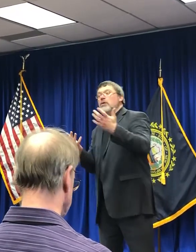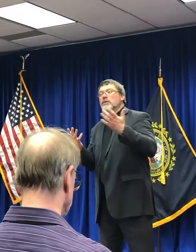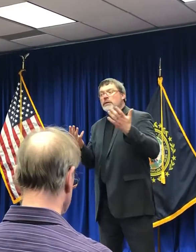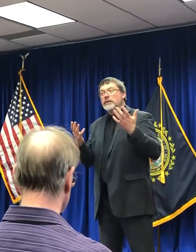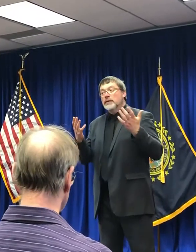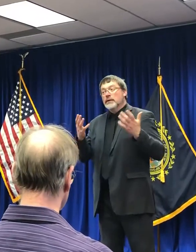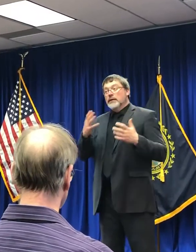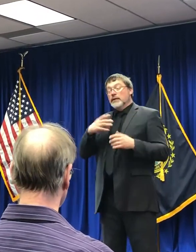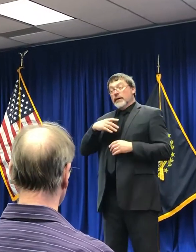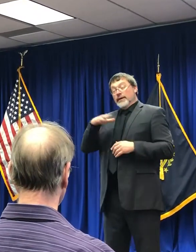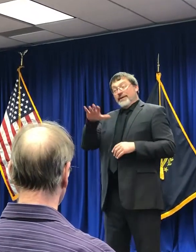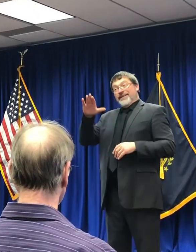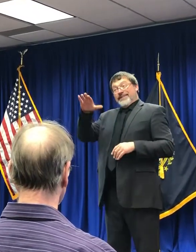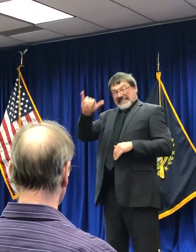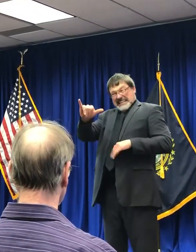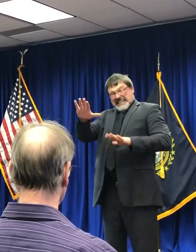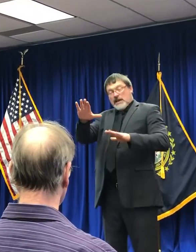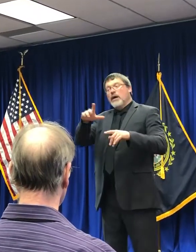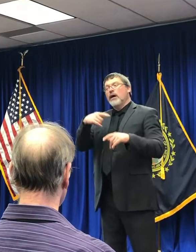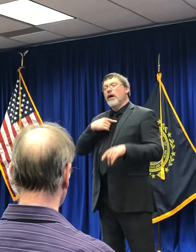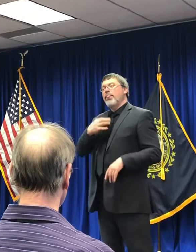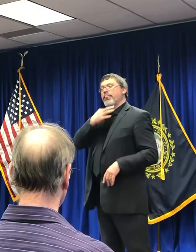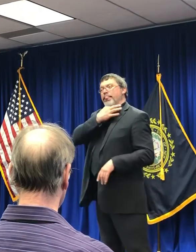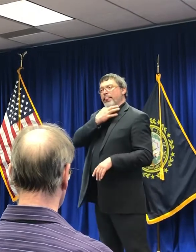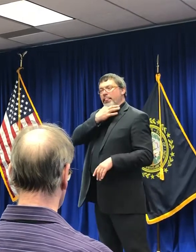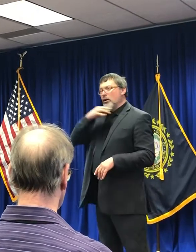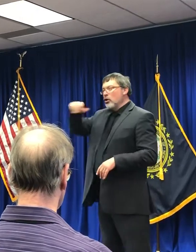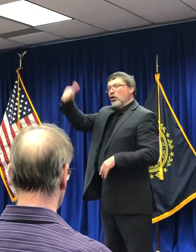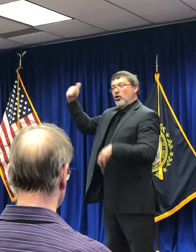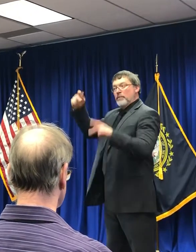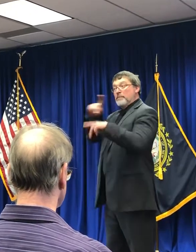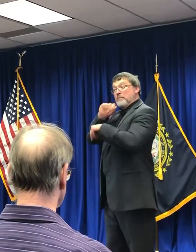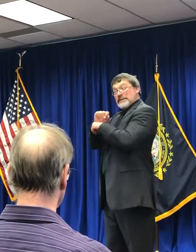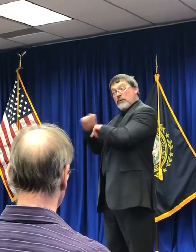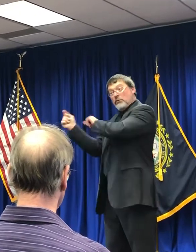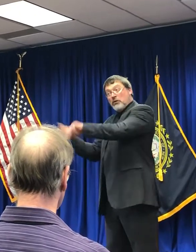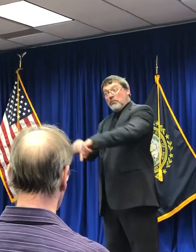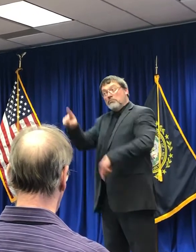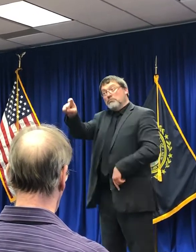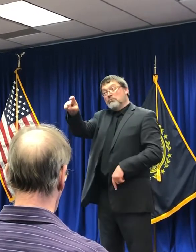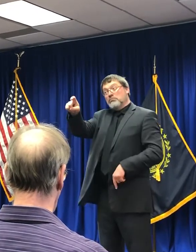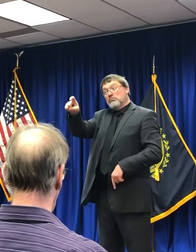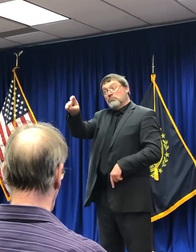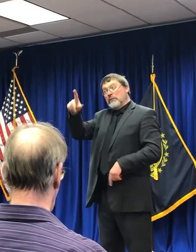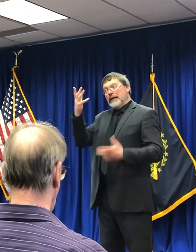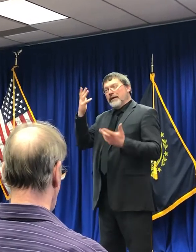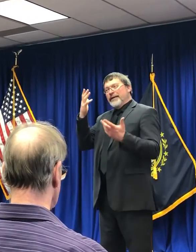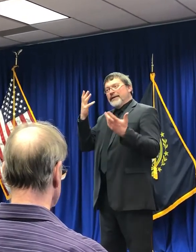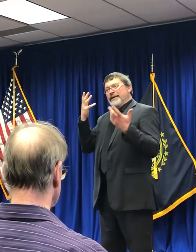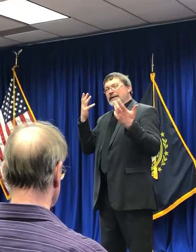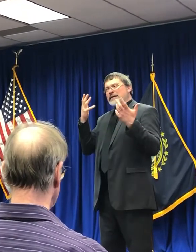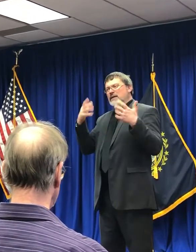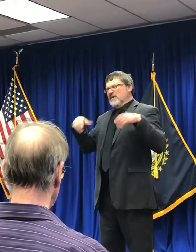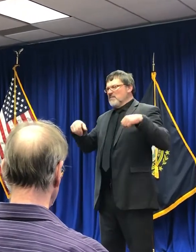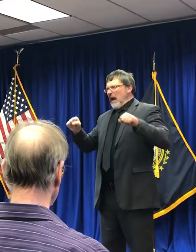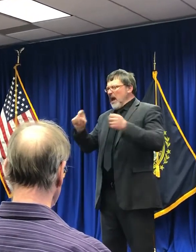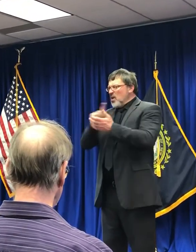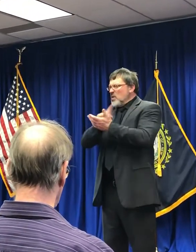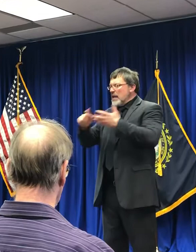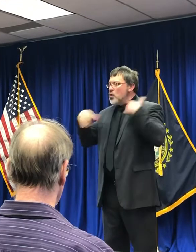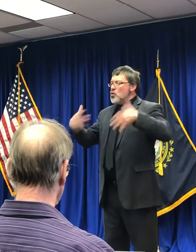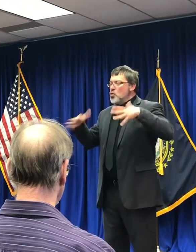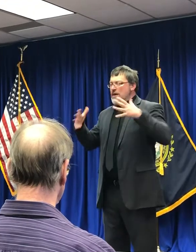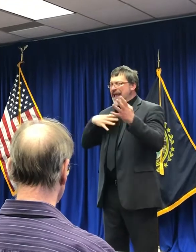come even if we did open it up? And how can we do it in a safe manner? If you've been to Bike Week, you know there's a lot of events where people are in close